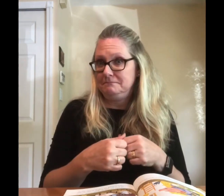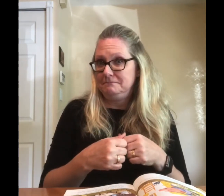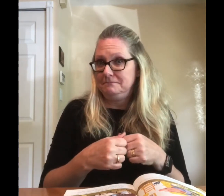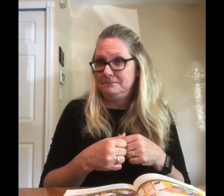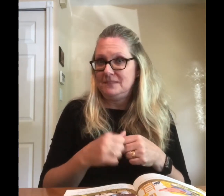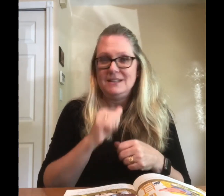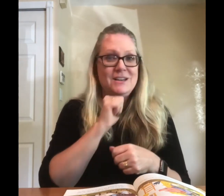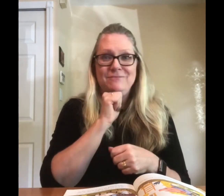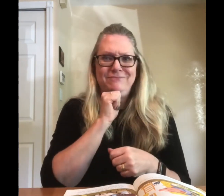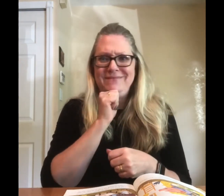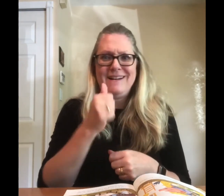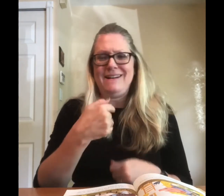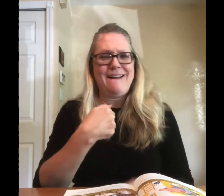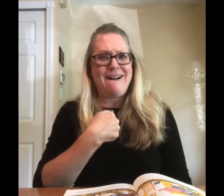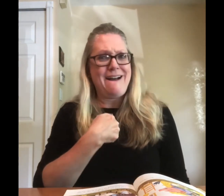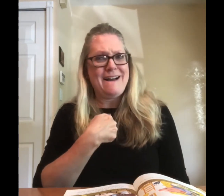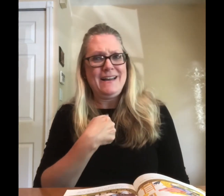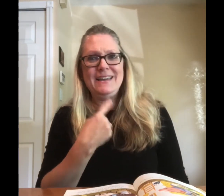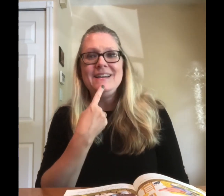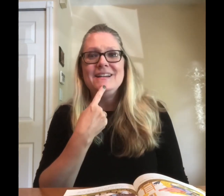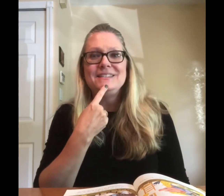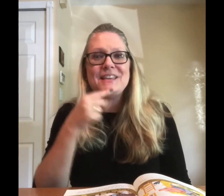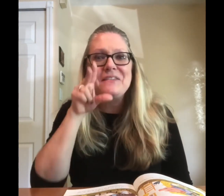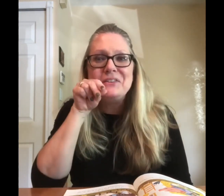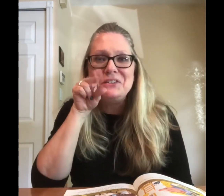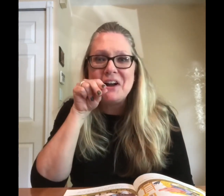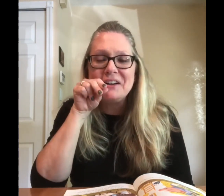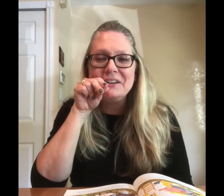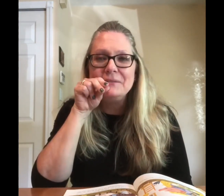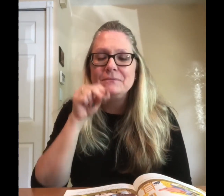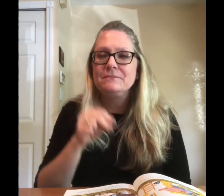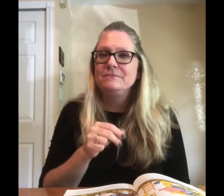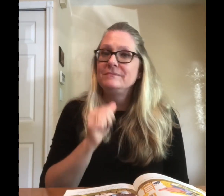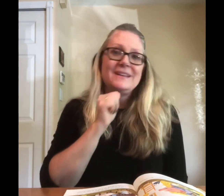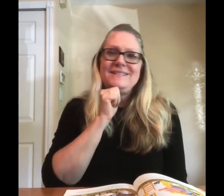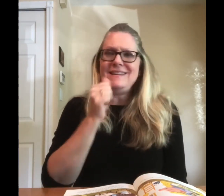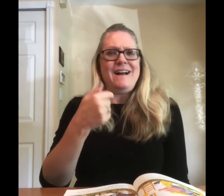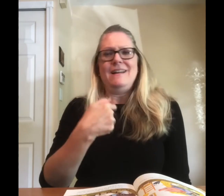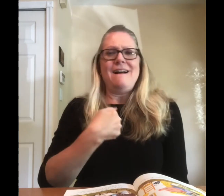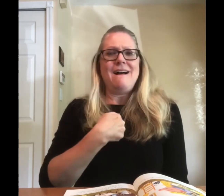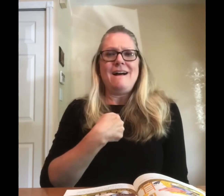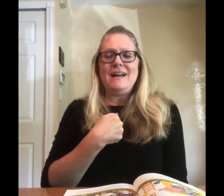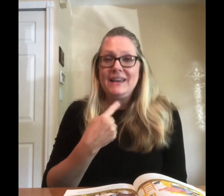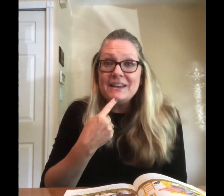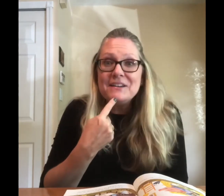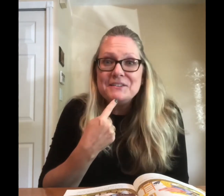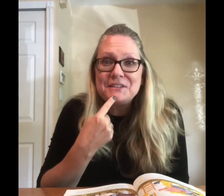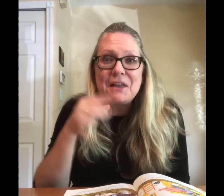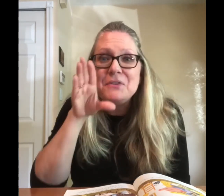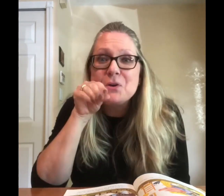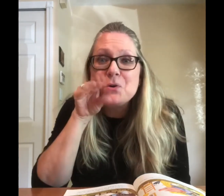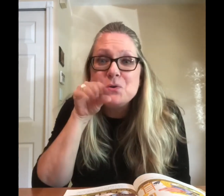not I said the duck not I said the goose